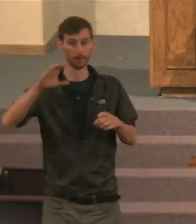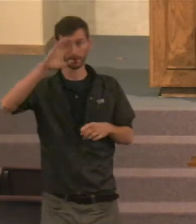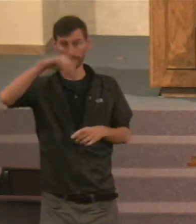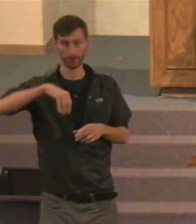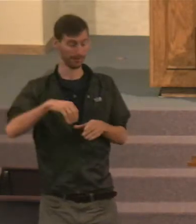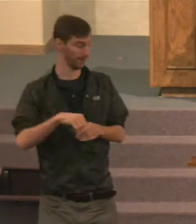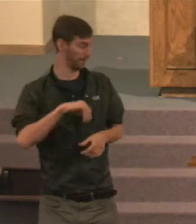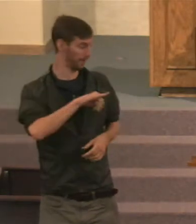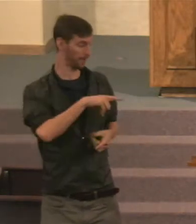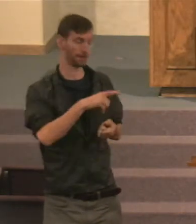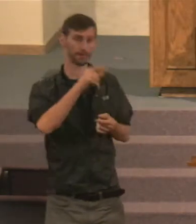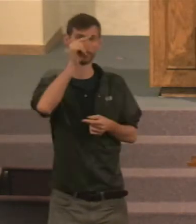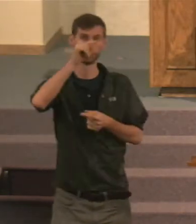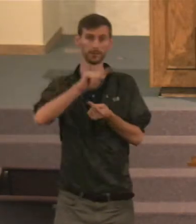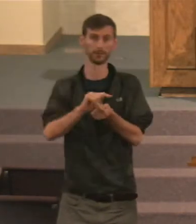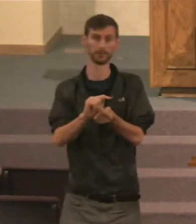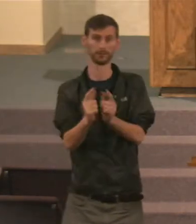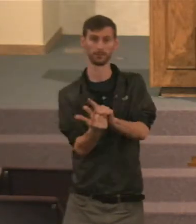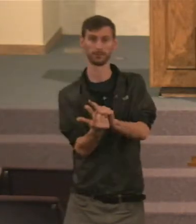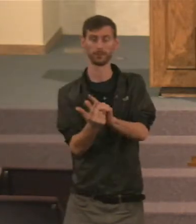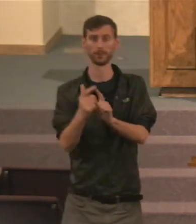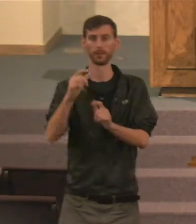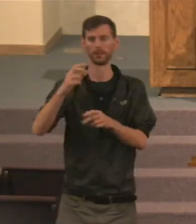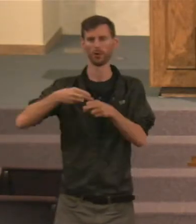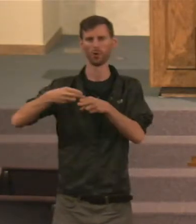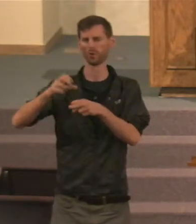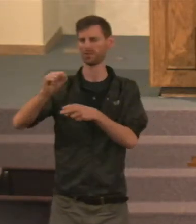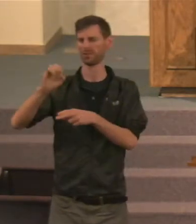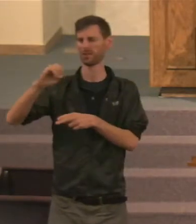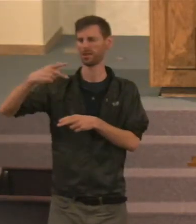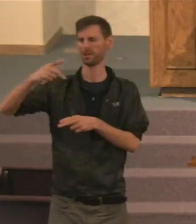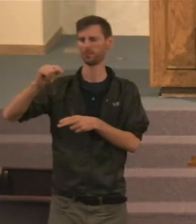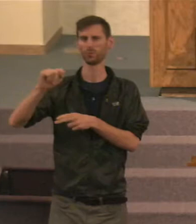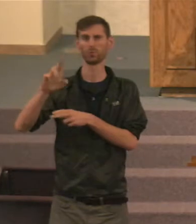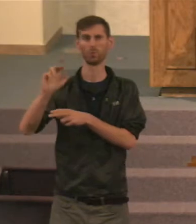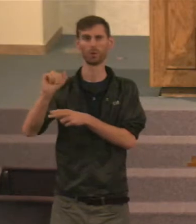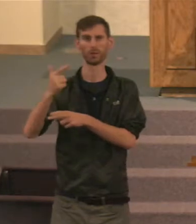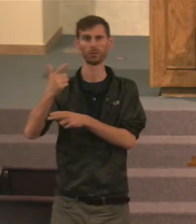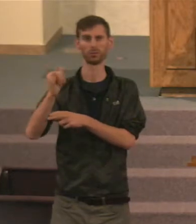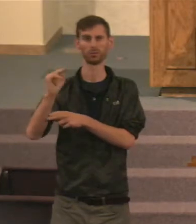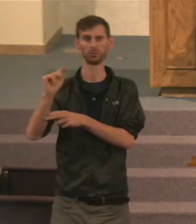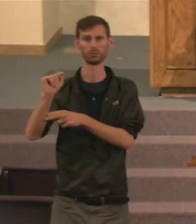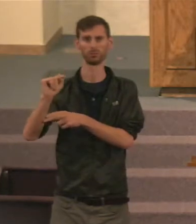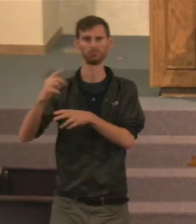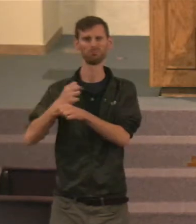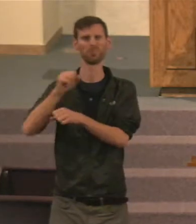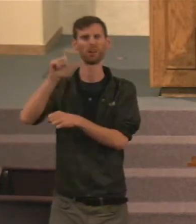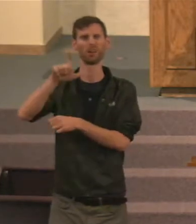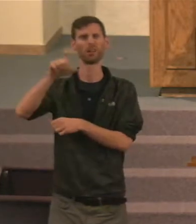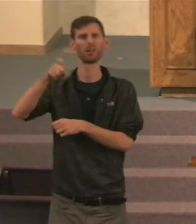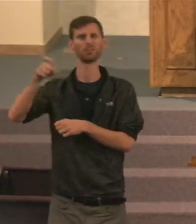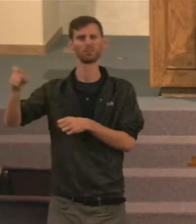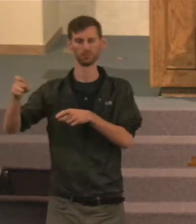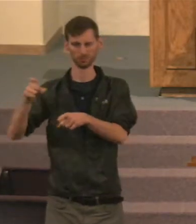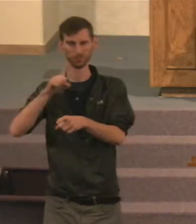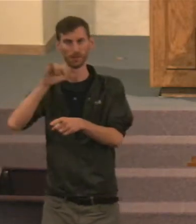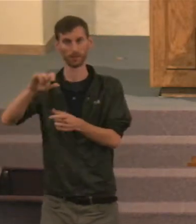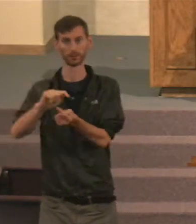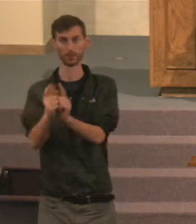translation of this, instead of saying desire fails, it says capybri fails.